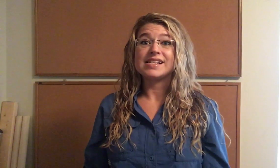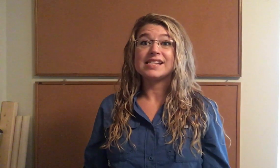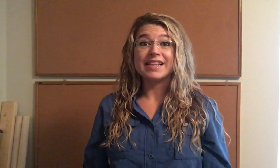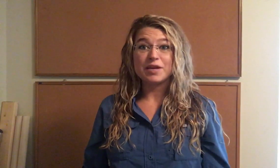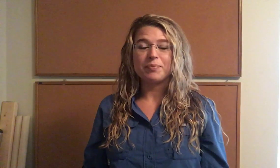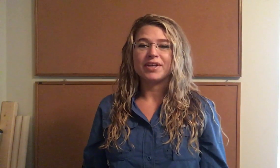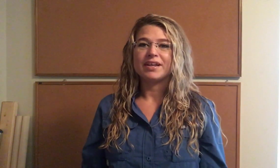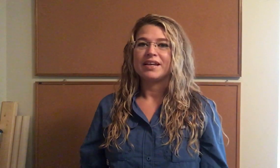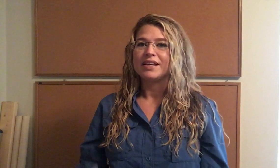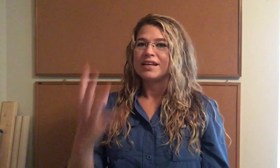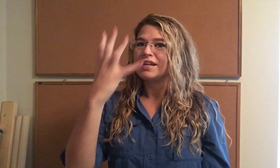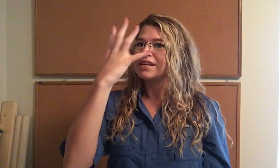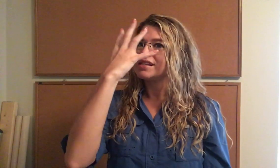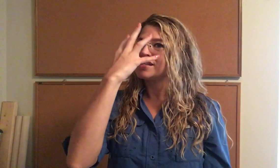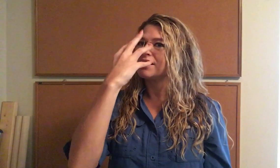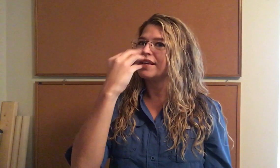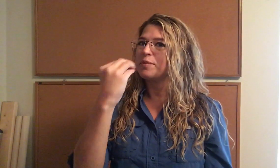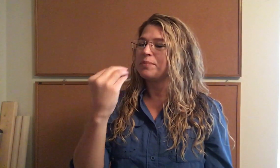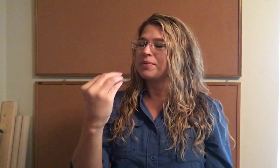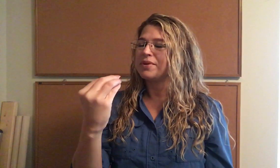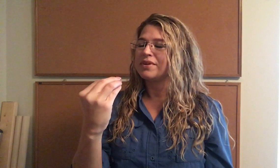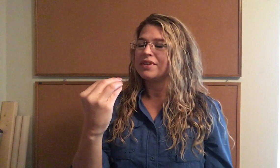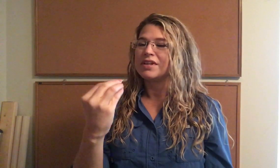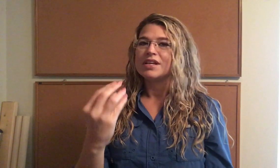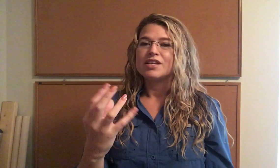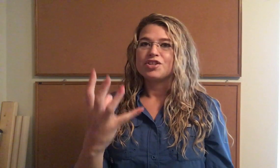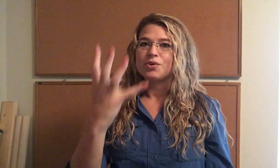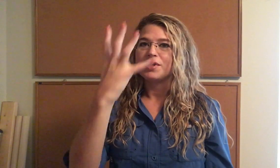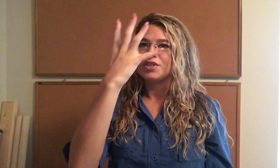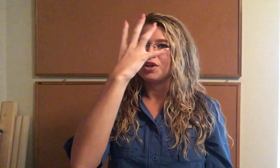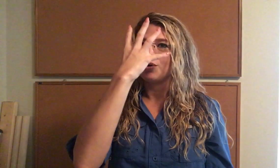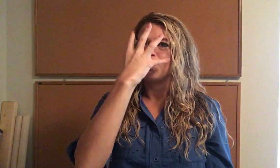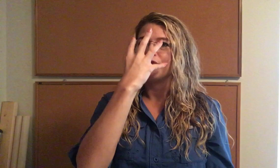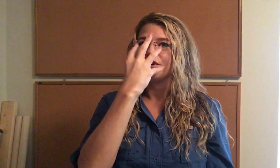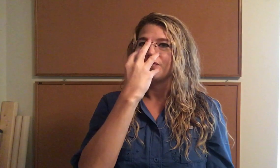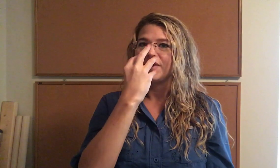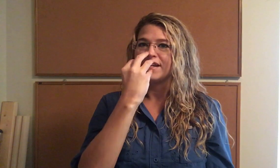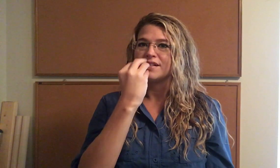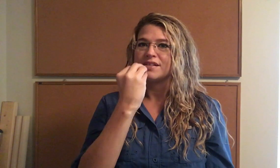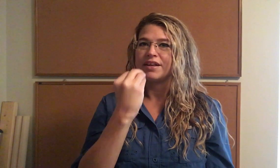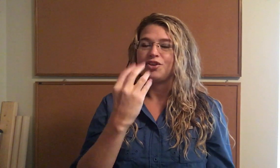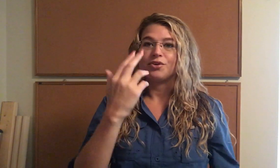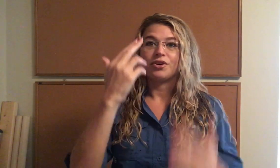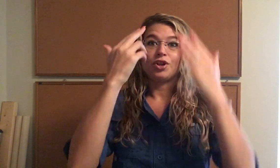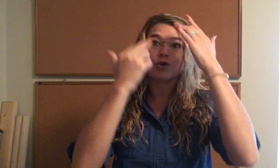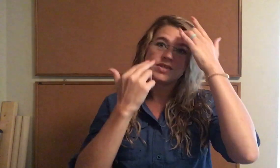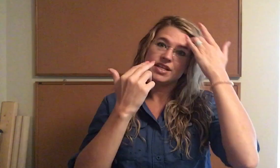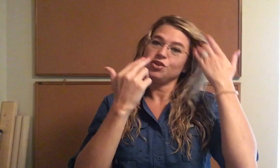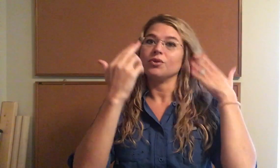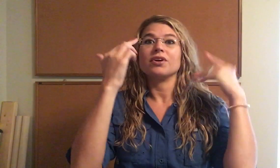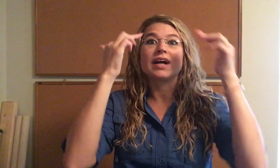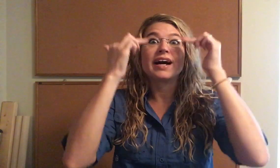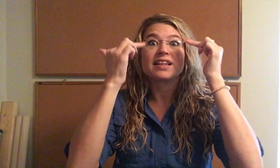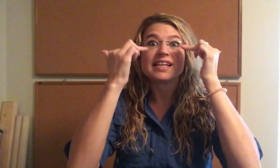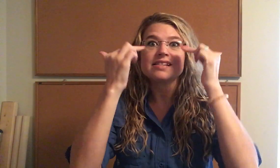sleep. Sleep. So you're going to go over your face like you're closing your eyelids.